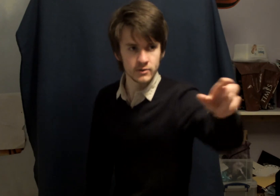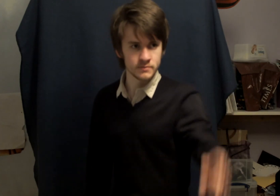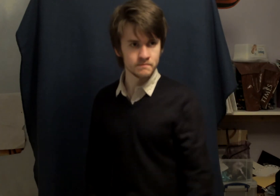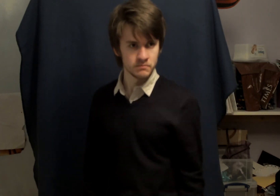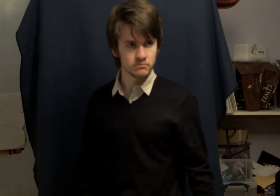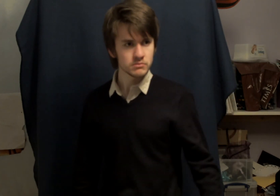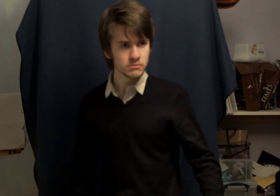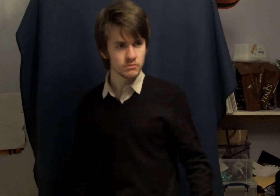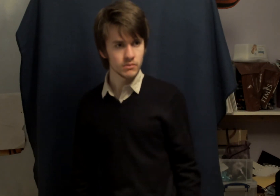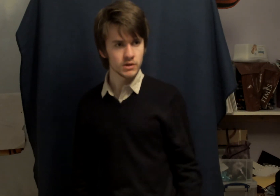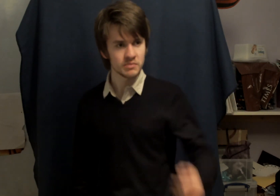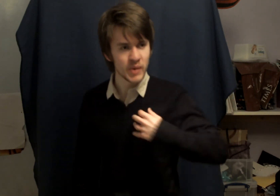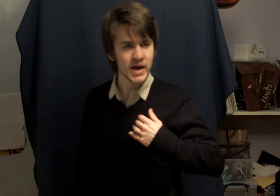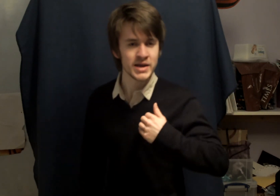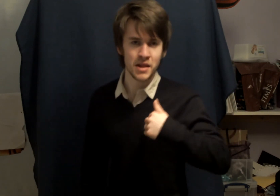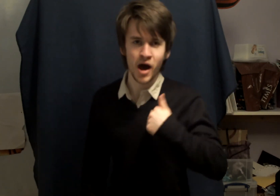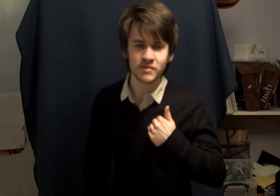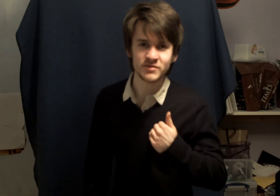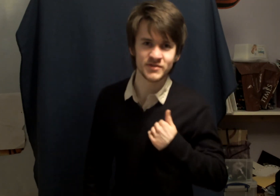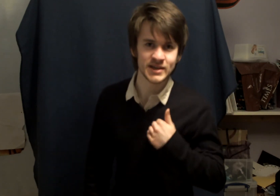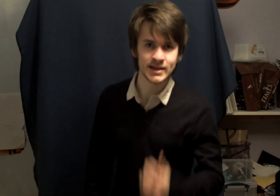the pain I'm feeling.